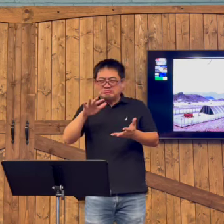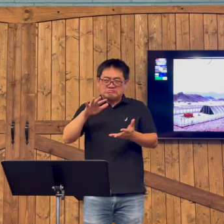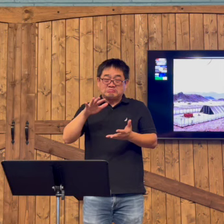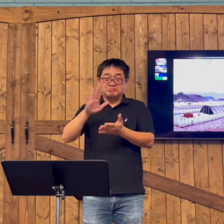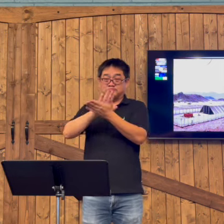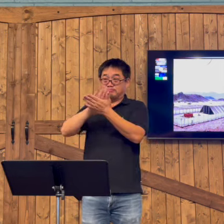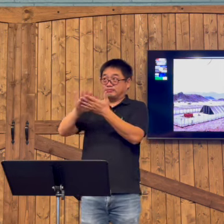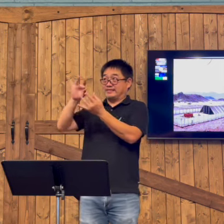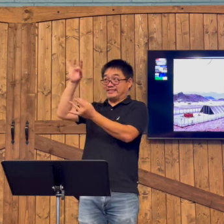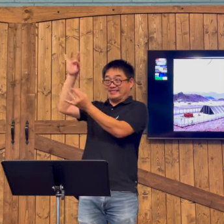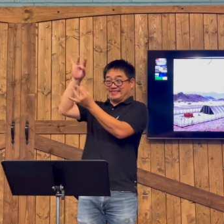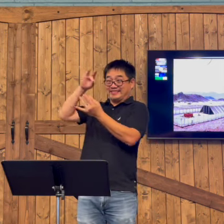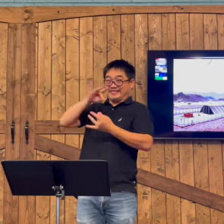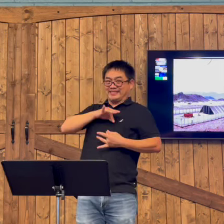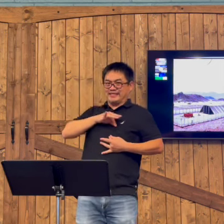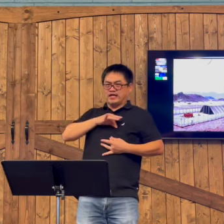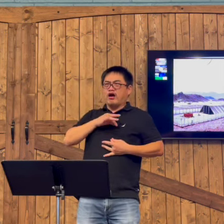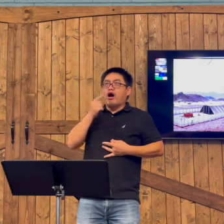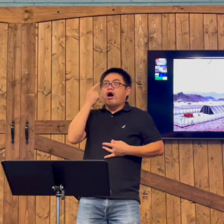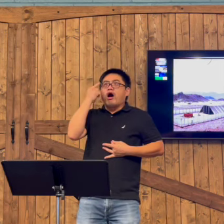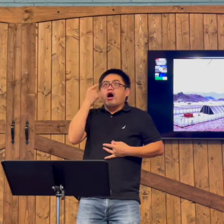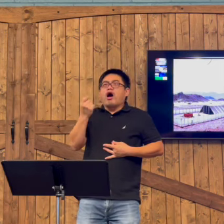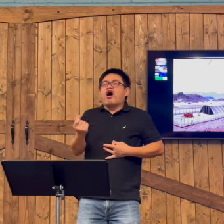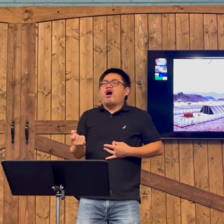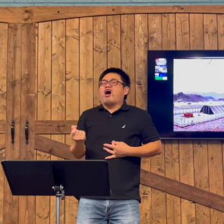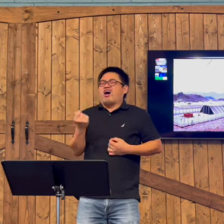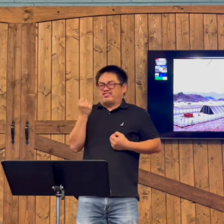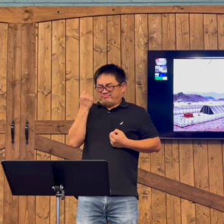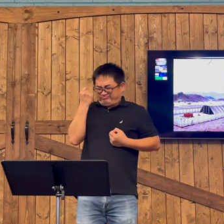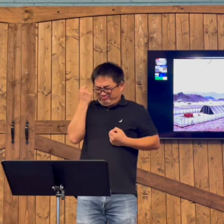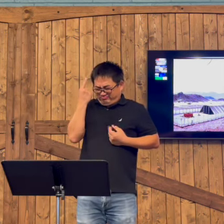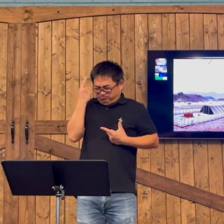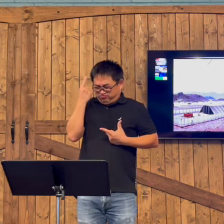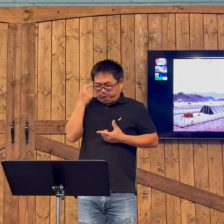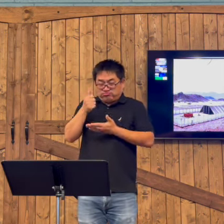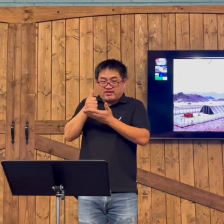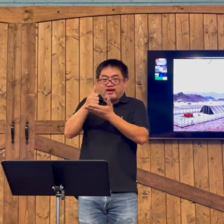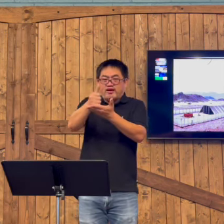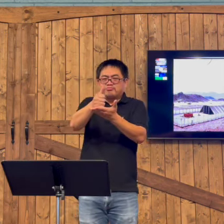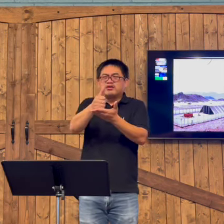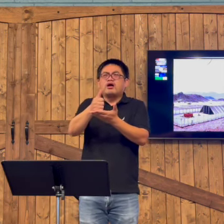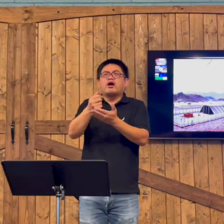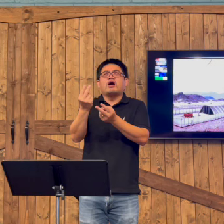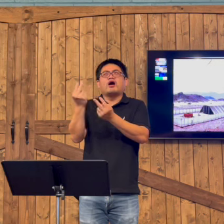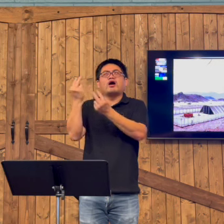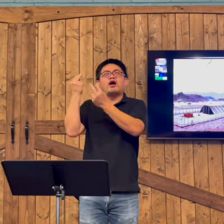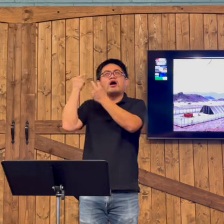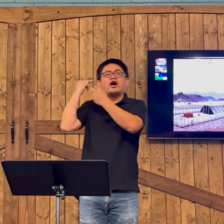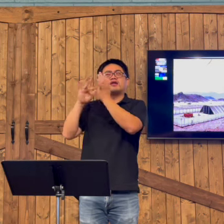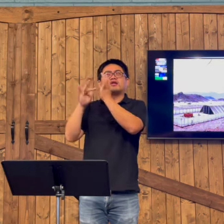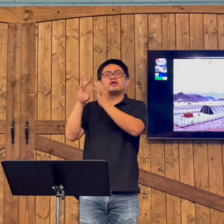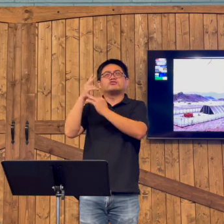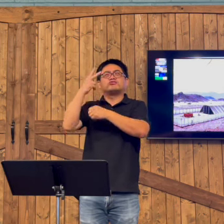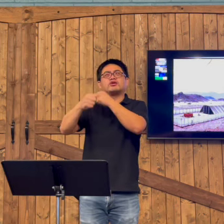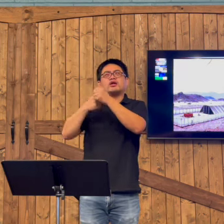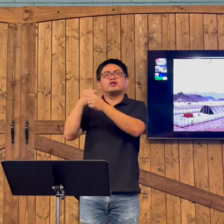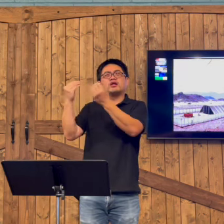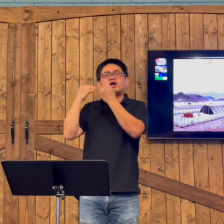fully everything or remember everything. But the Holy Spirit inside of them will help them recall all